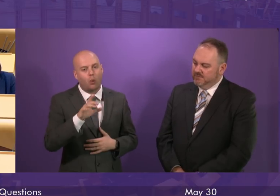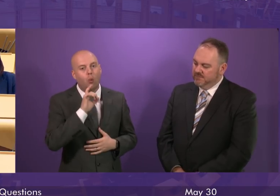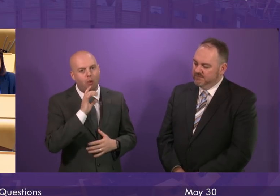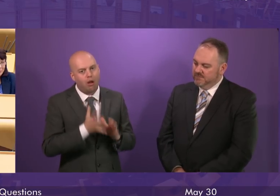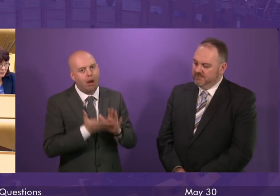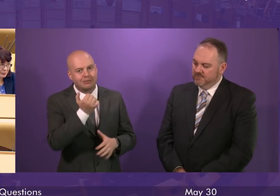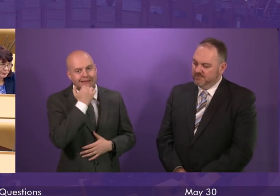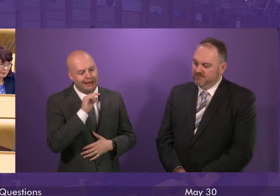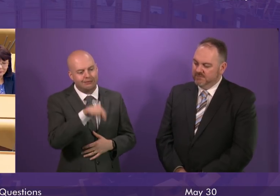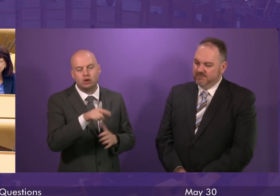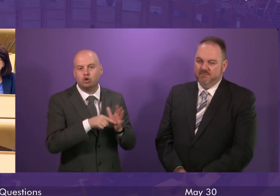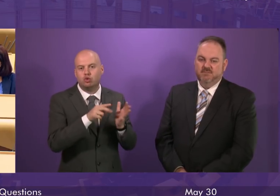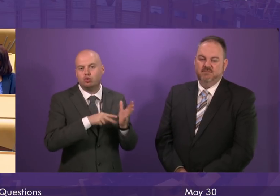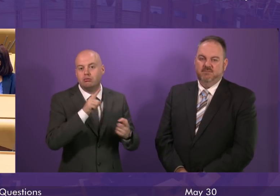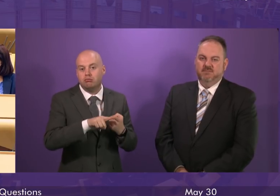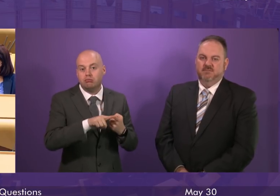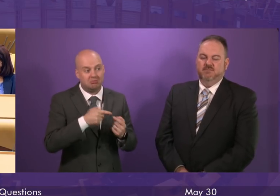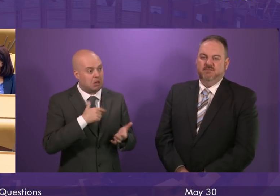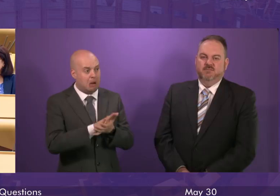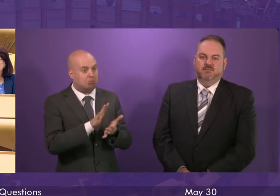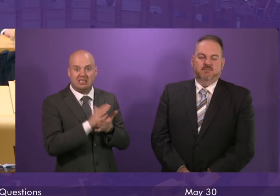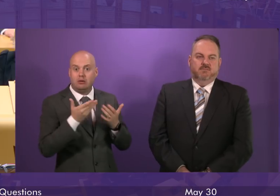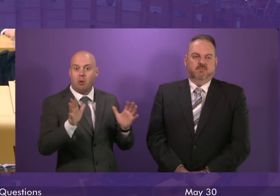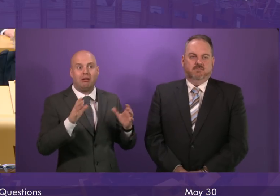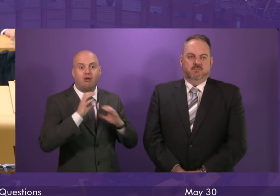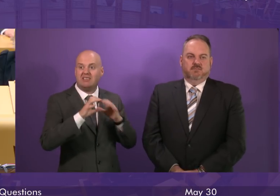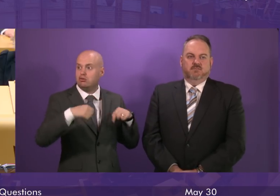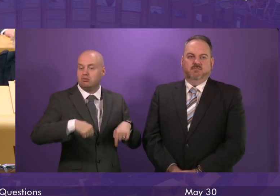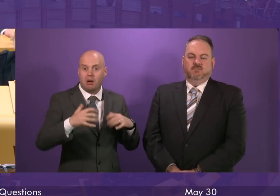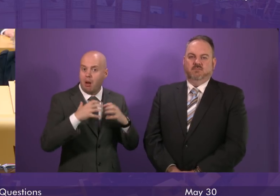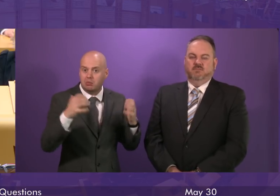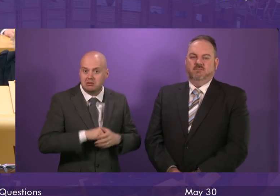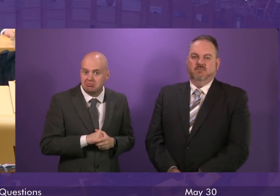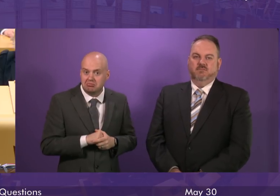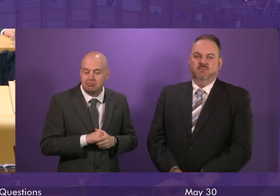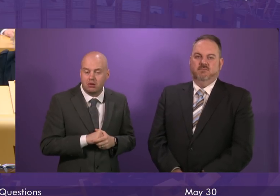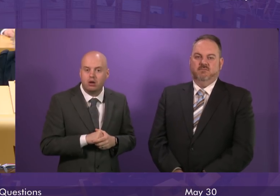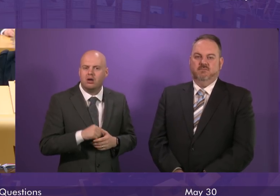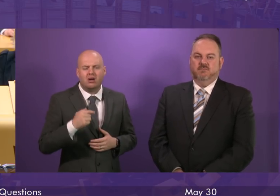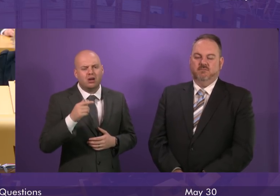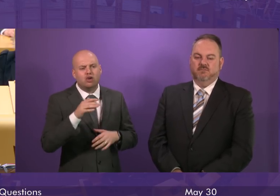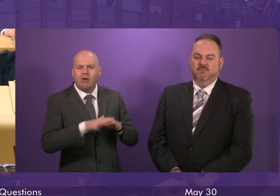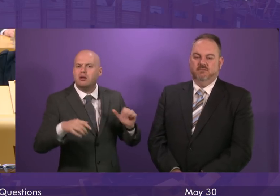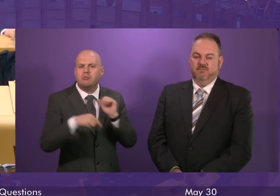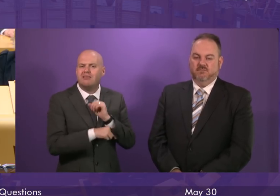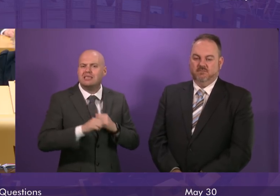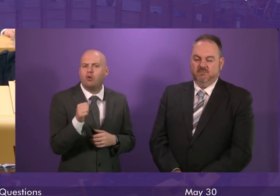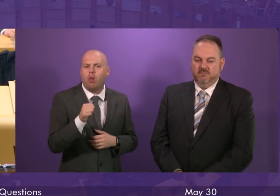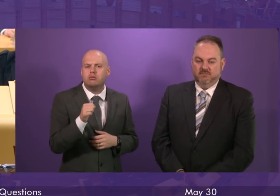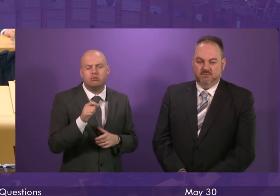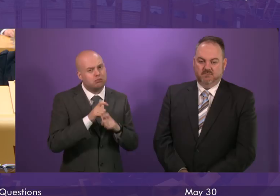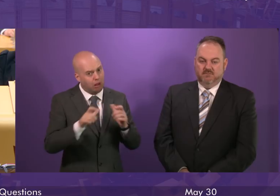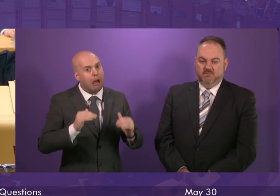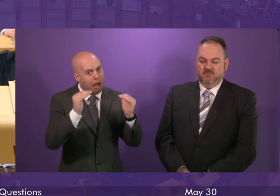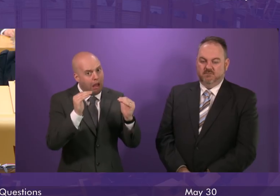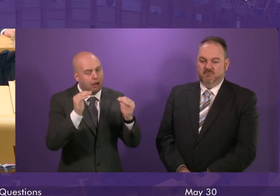for discussion across the parliament. We will continue to take our responsibilities seriously. Child poverty in Scotland is too high, but it is lower than it